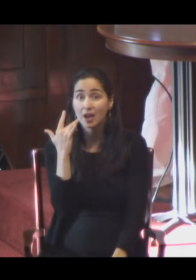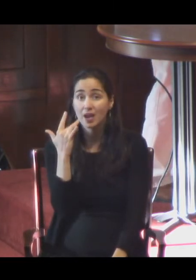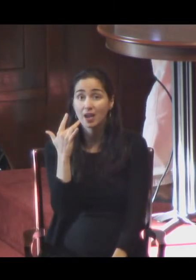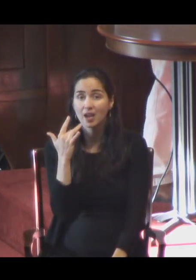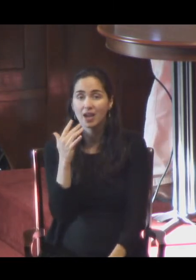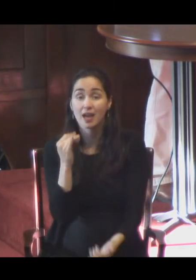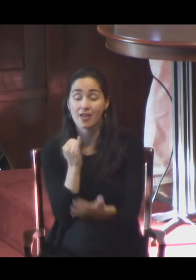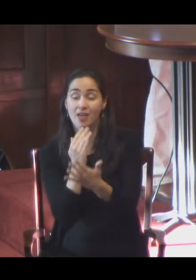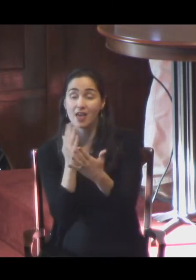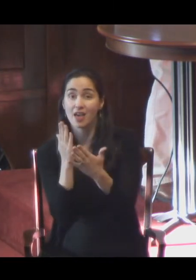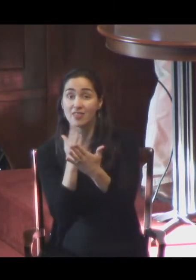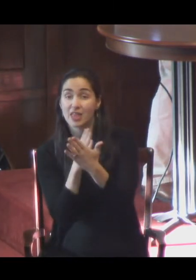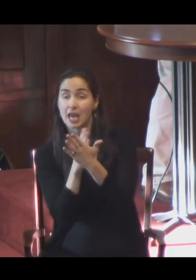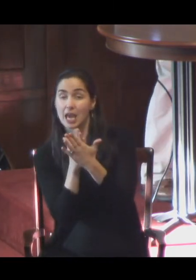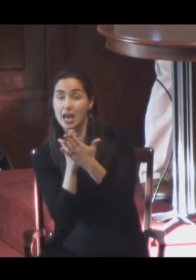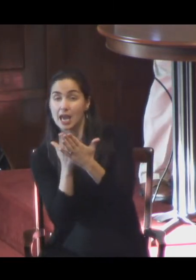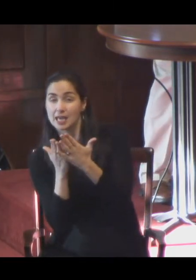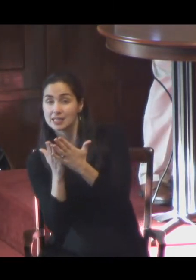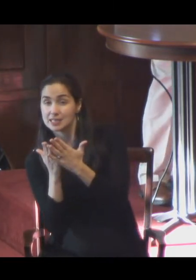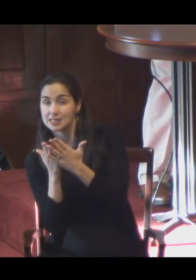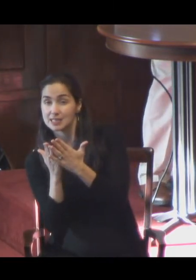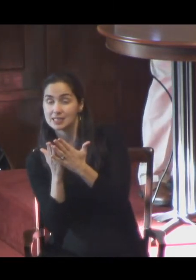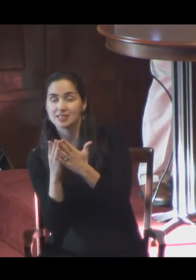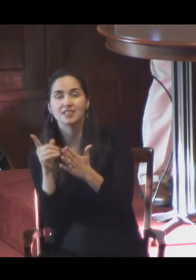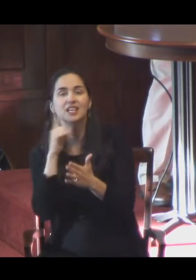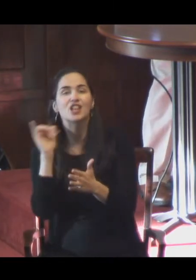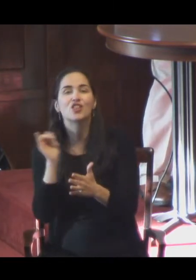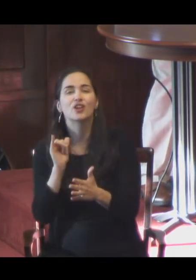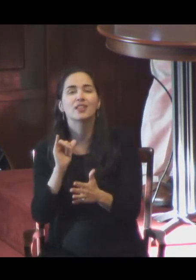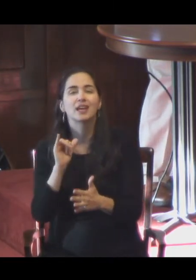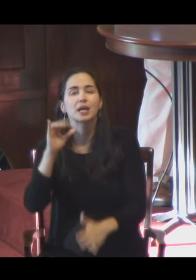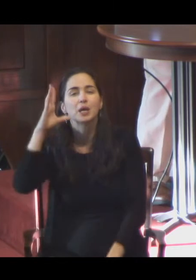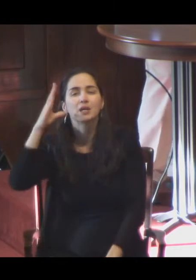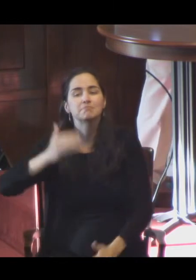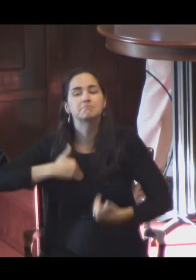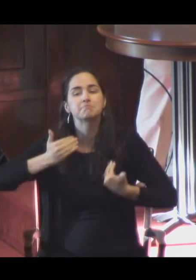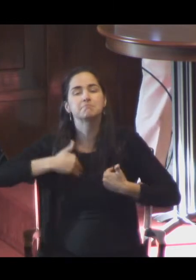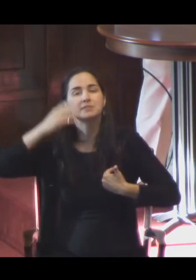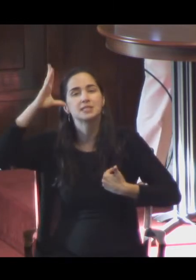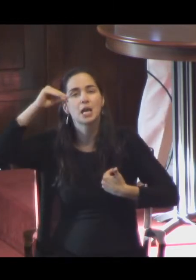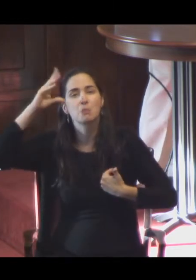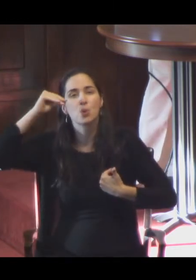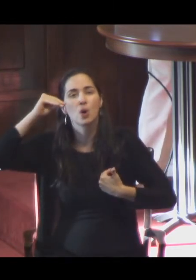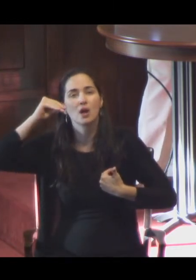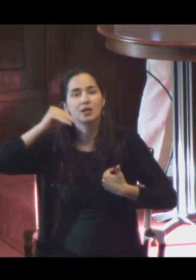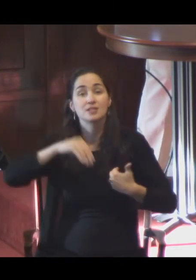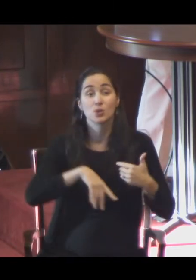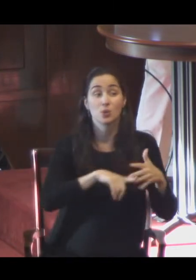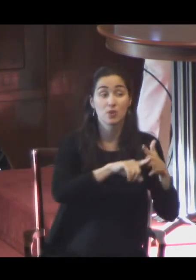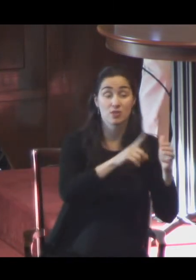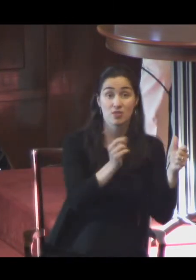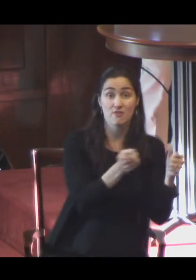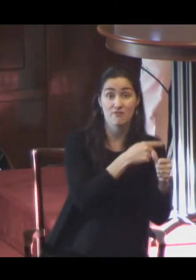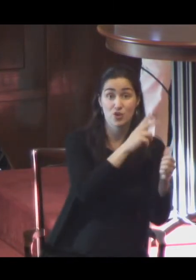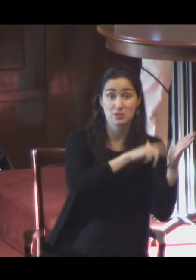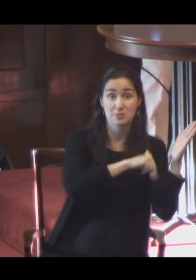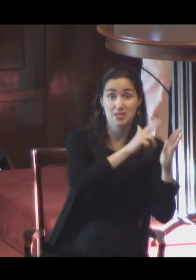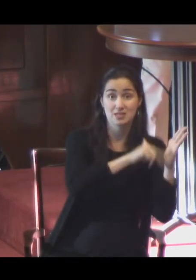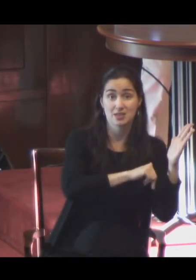boy, at the beginning, had the face of an old man. He had the gaze of an old man. In my end is my beginning, Elliot says throughout the poem.